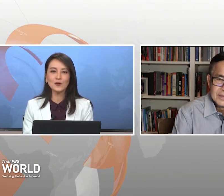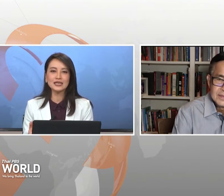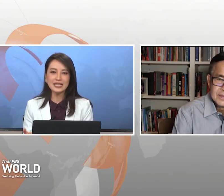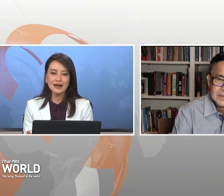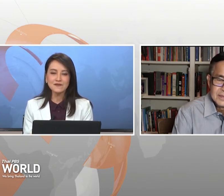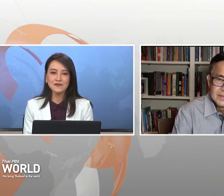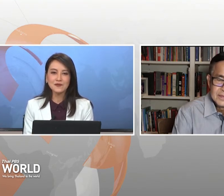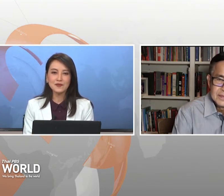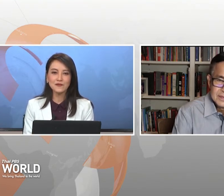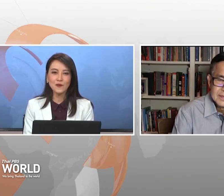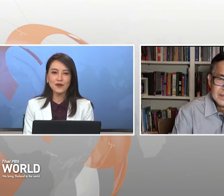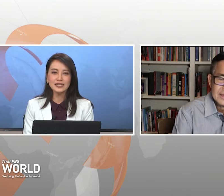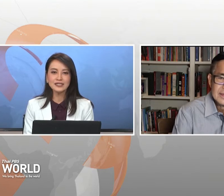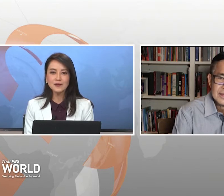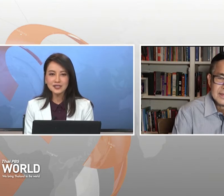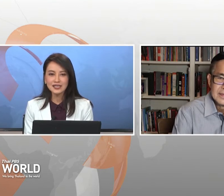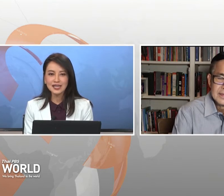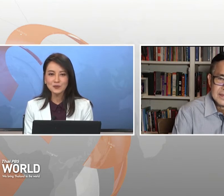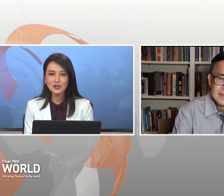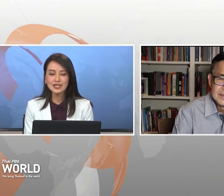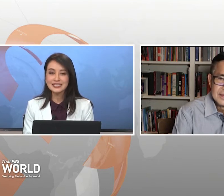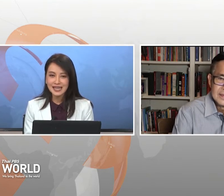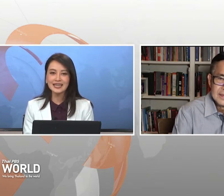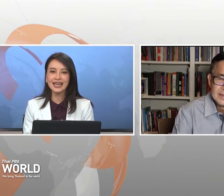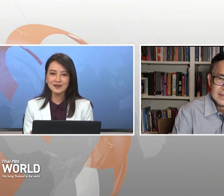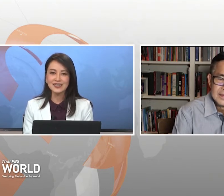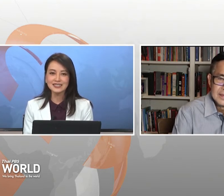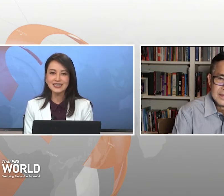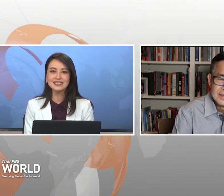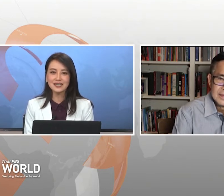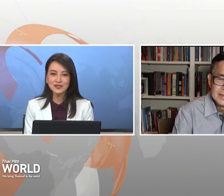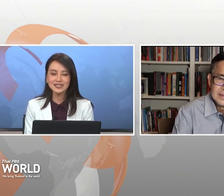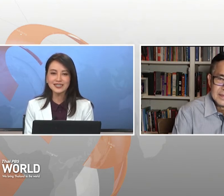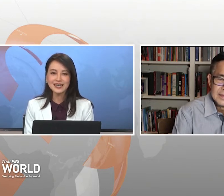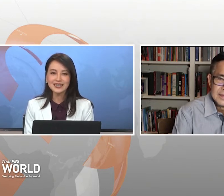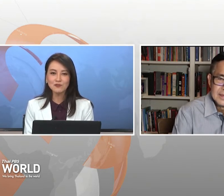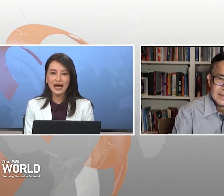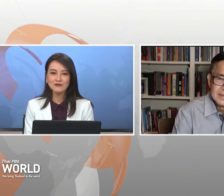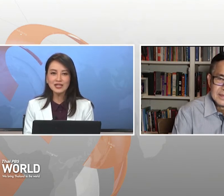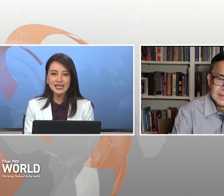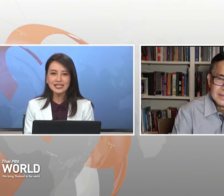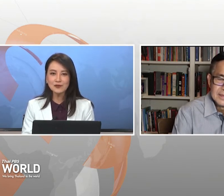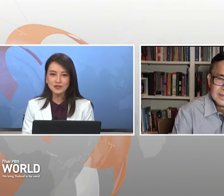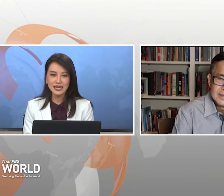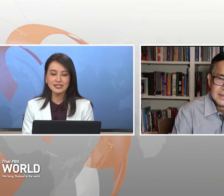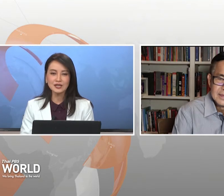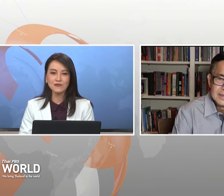enough but for interpreter especially sign language interpreter they would have to learn new set of